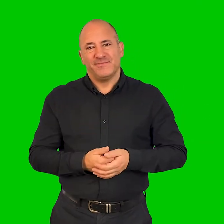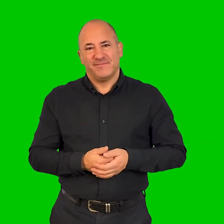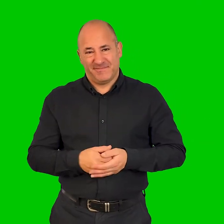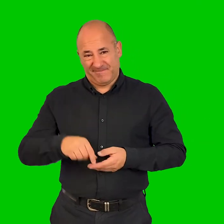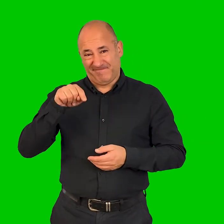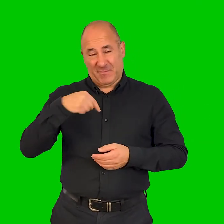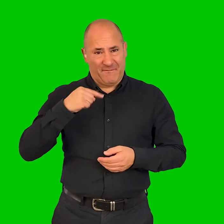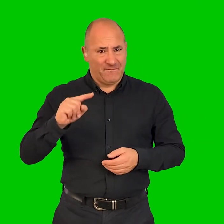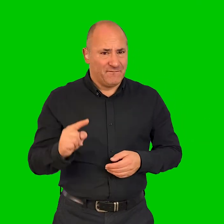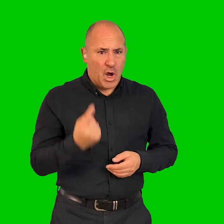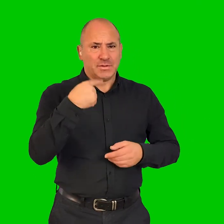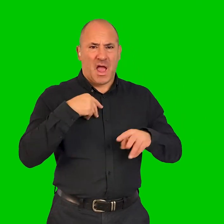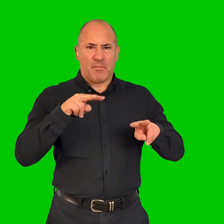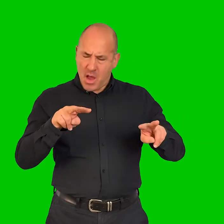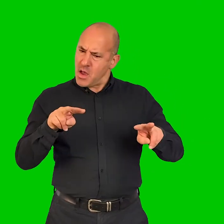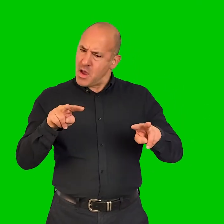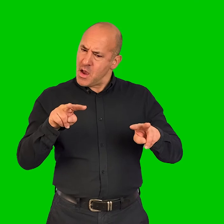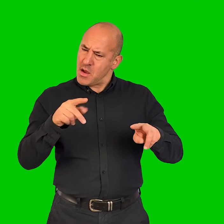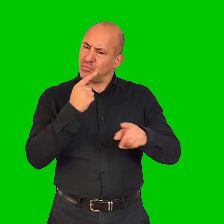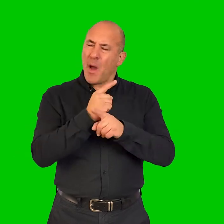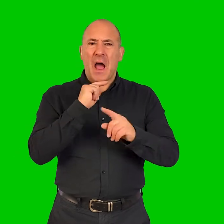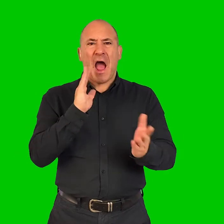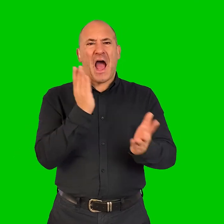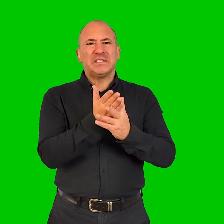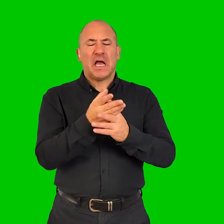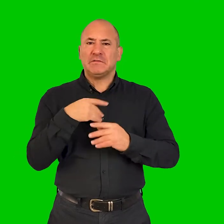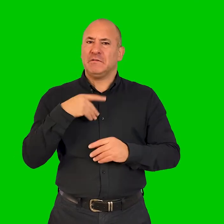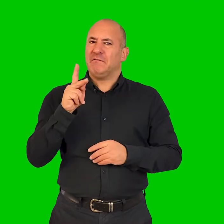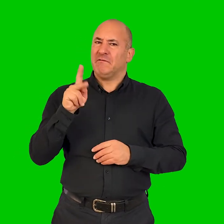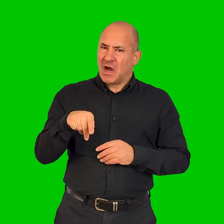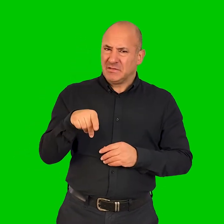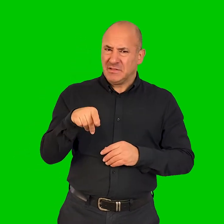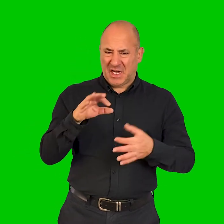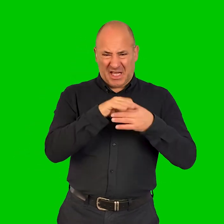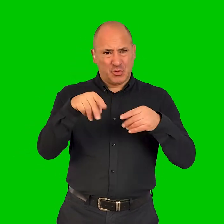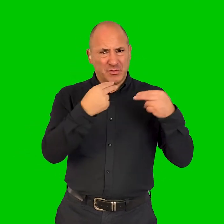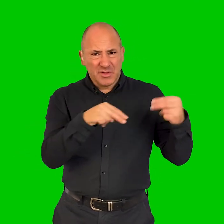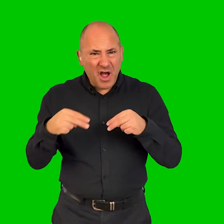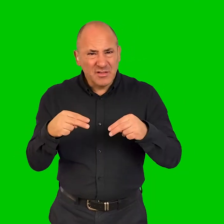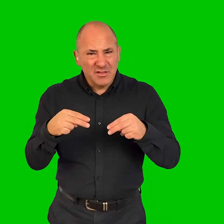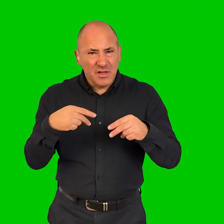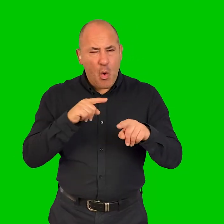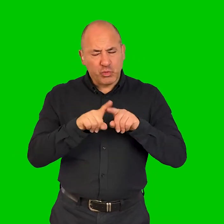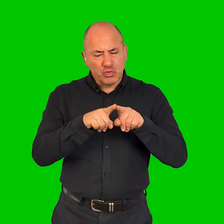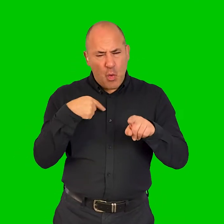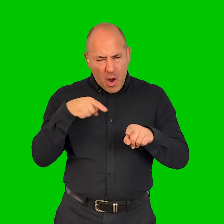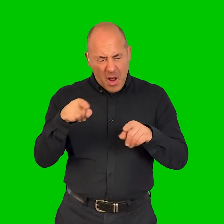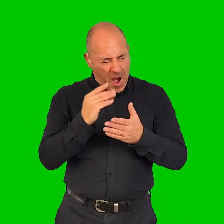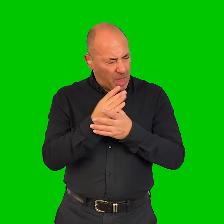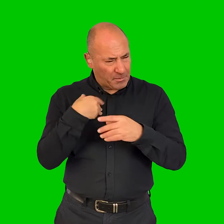And that was the first time I had encountered access at all as a term, as a term used in dance and to understand the importance